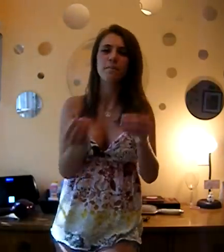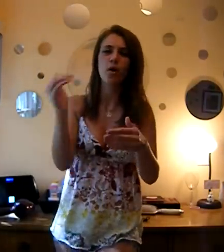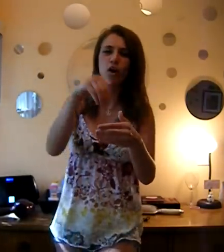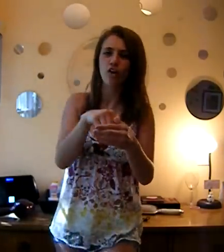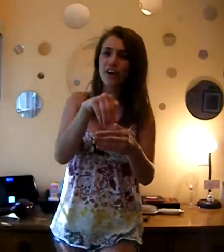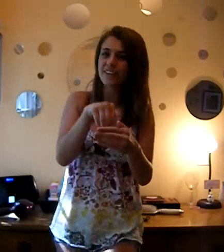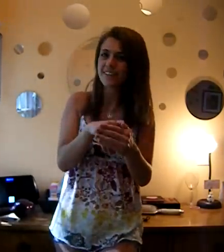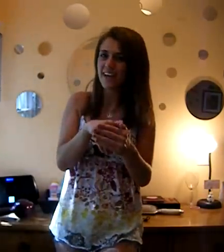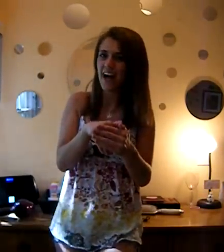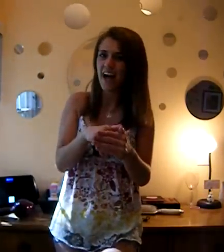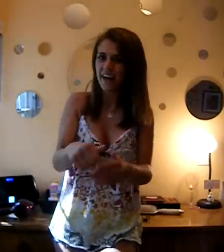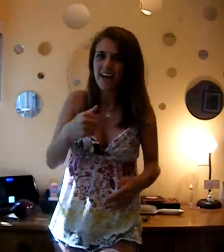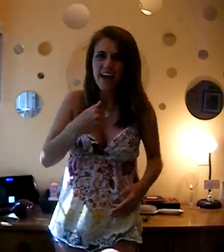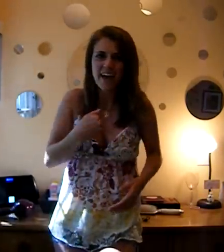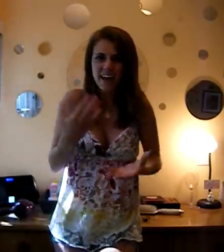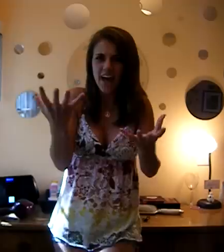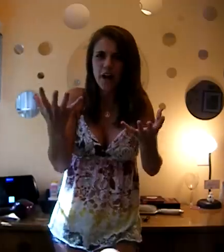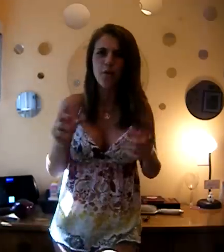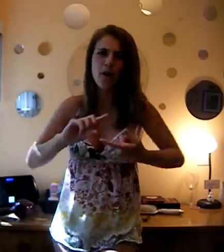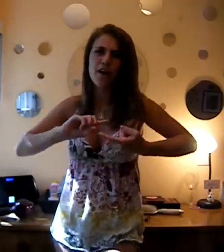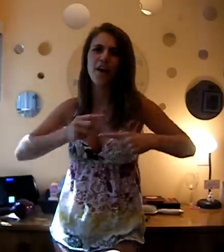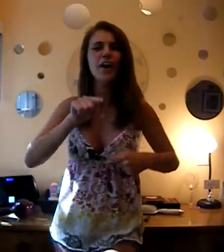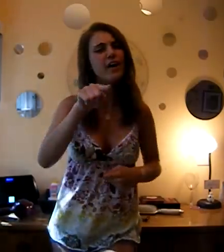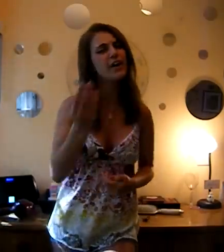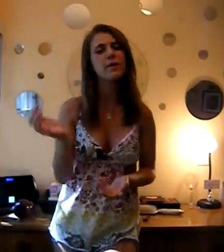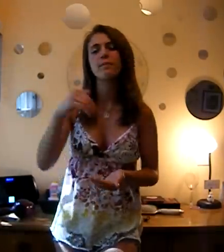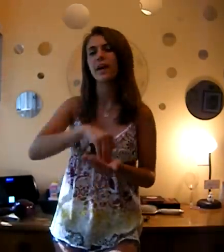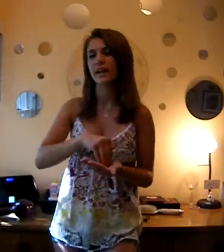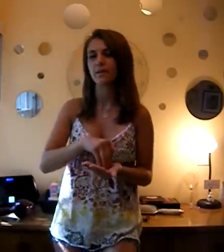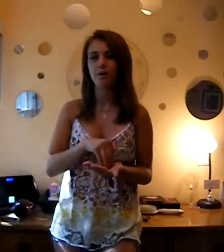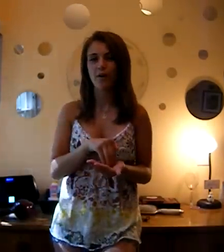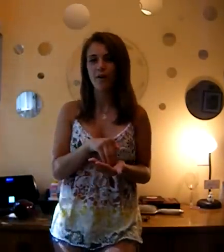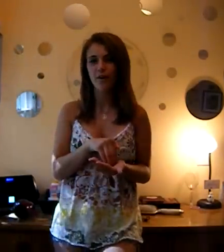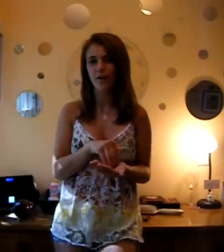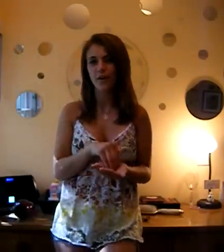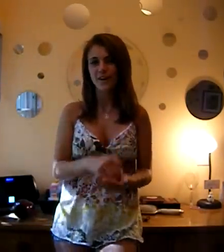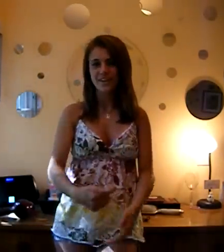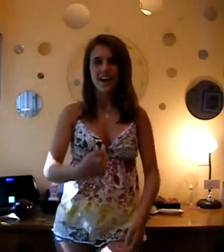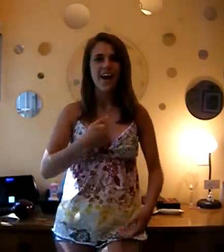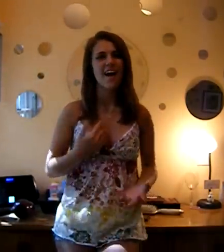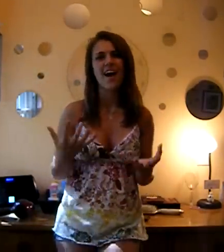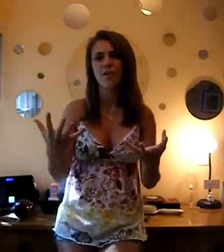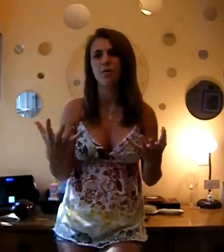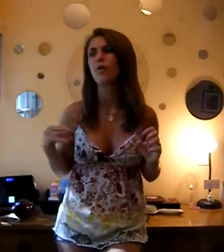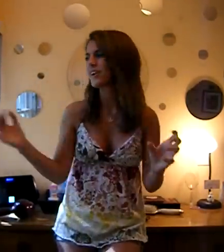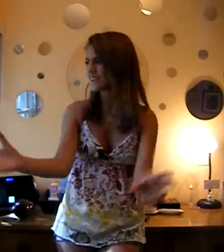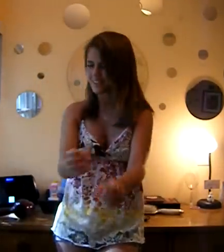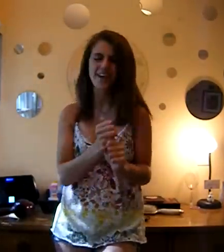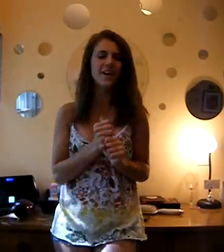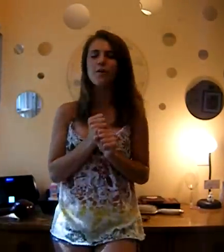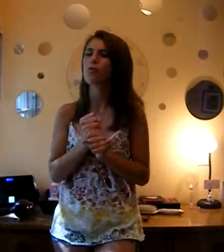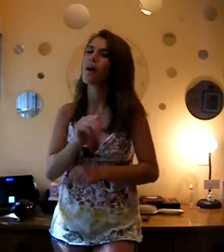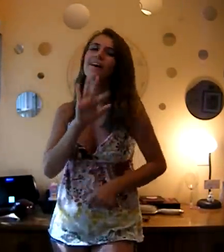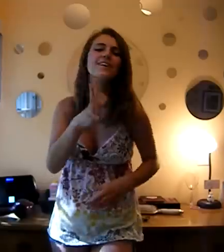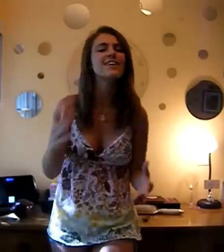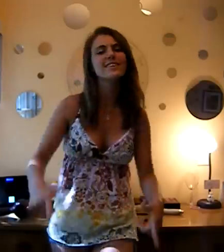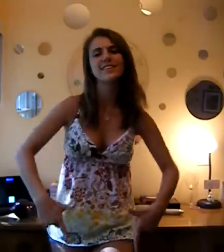more inside. And I don't wanna hide him anymore, I don't wanna take away his